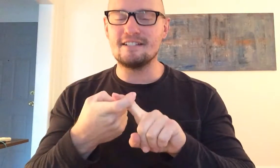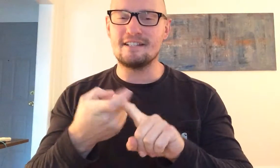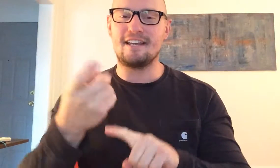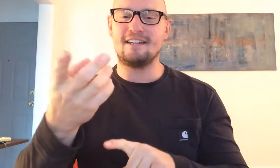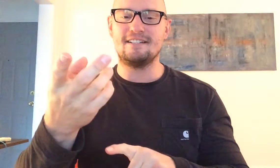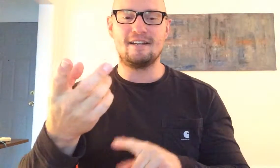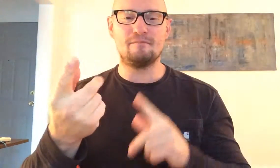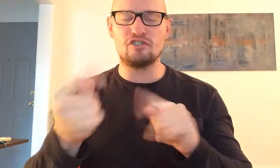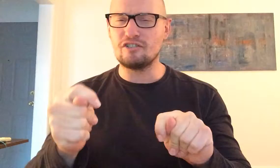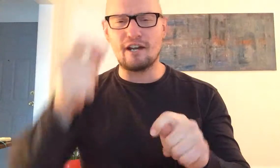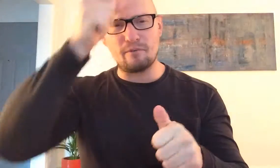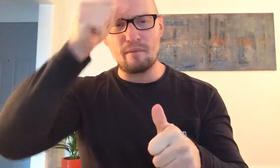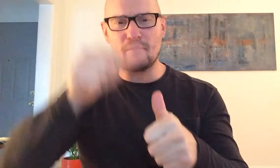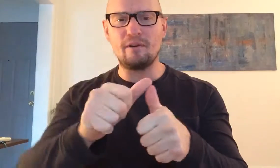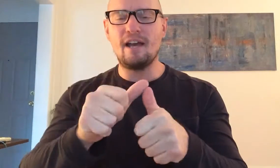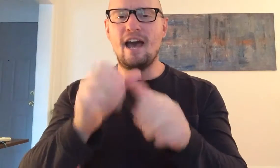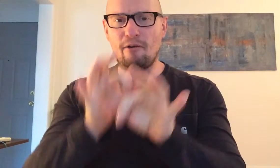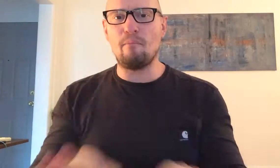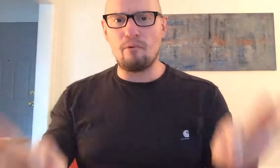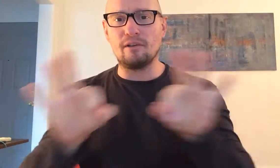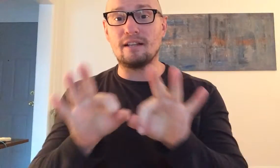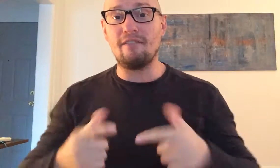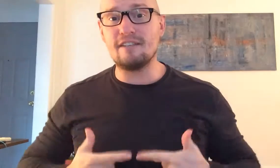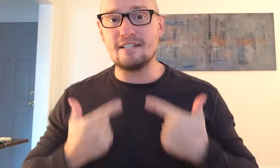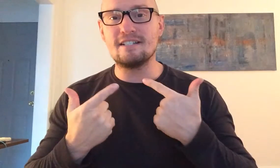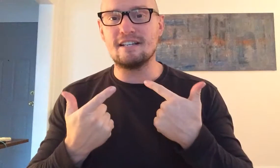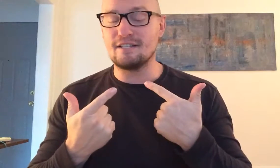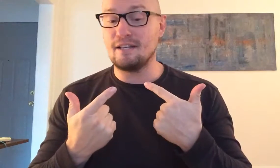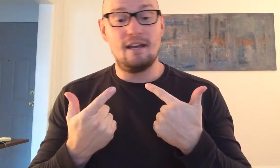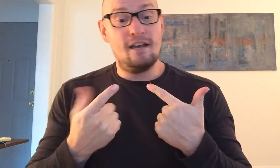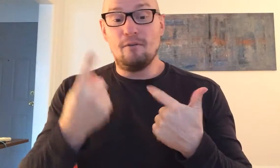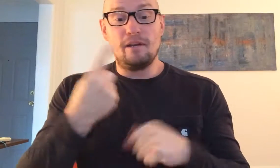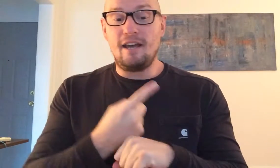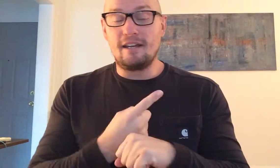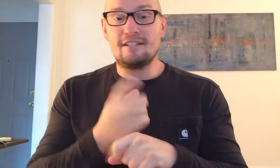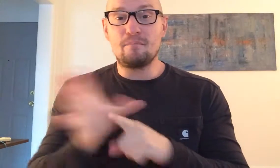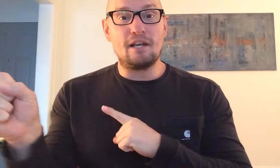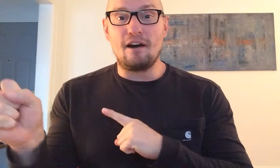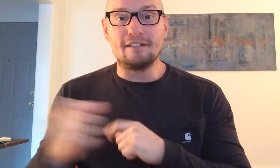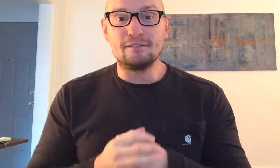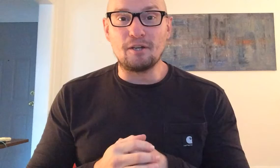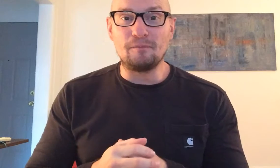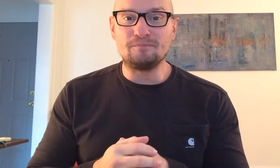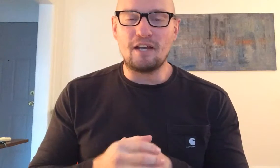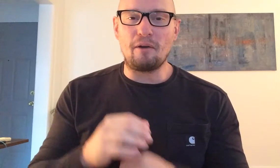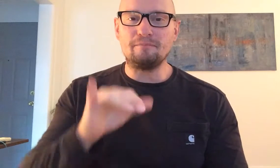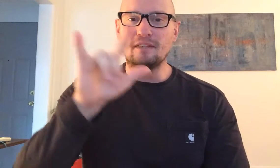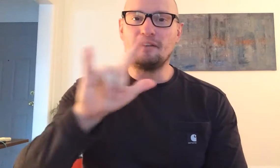and just try to remember how important life is because one day it could just be gone so anyway I love